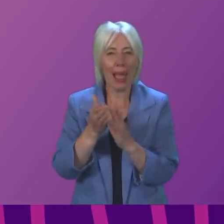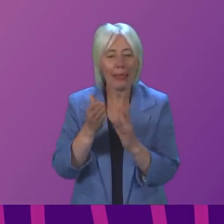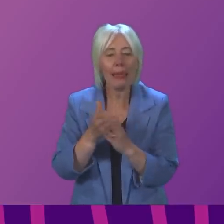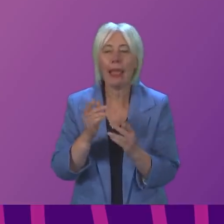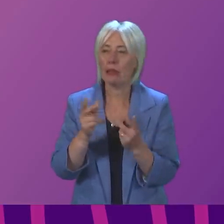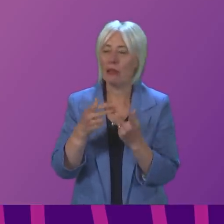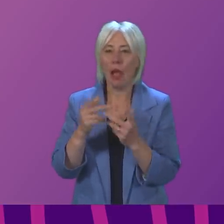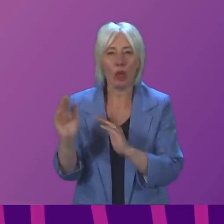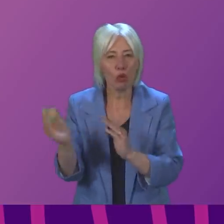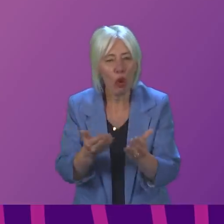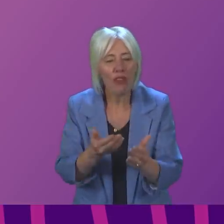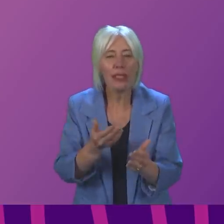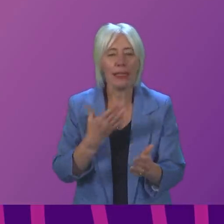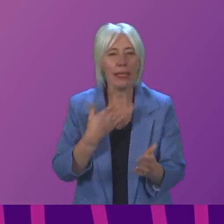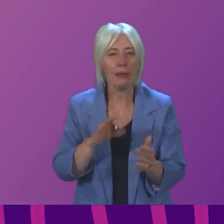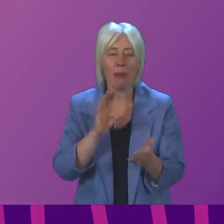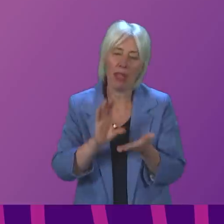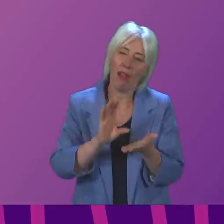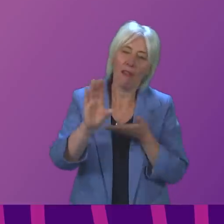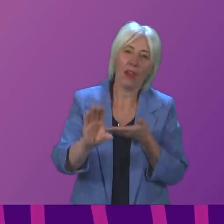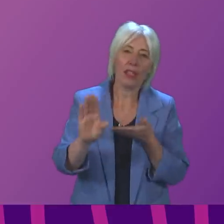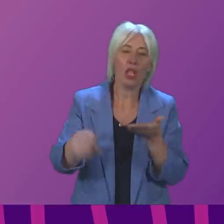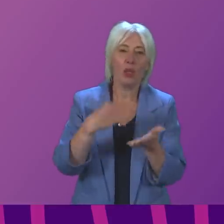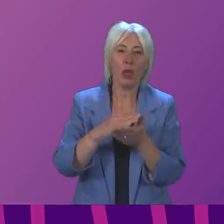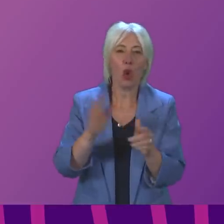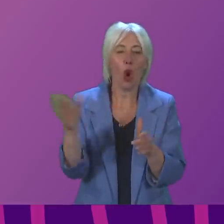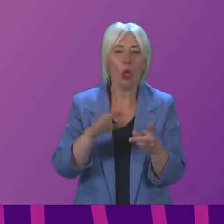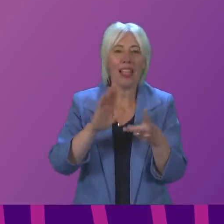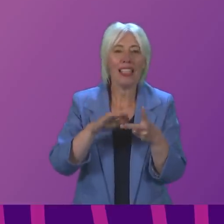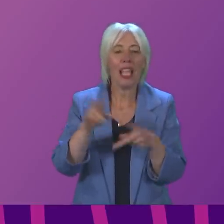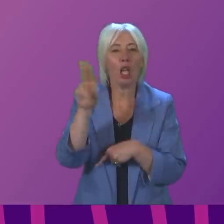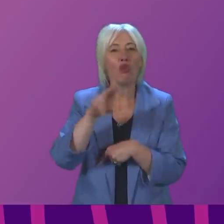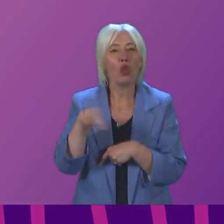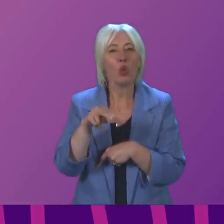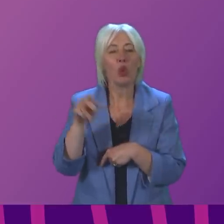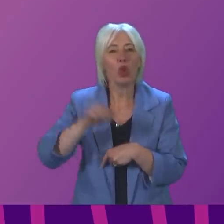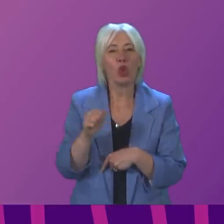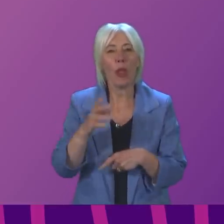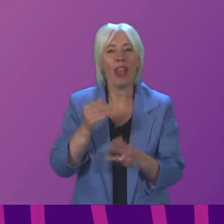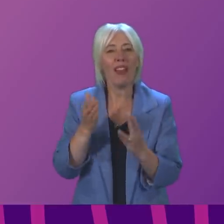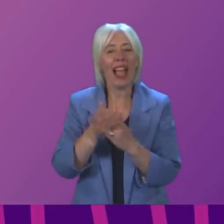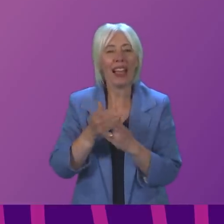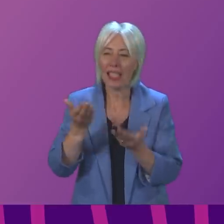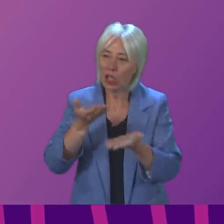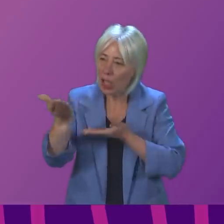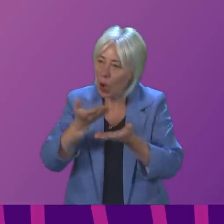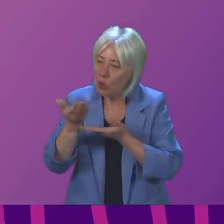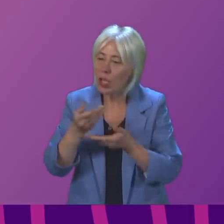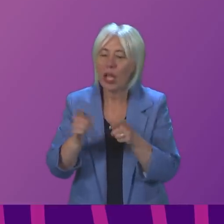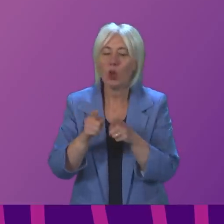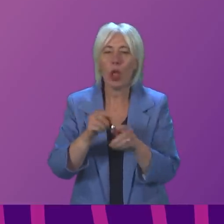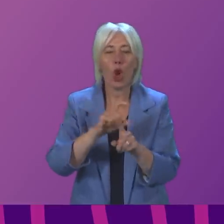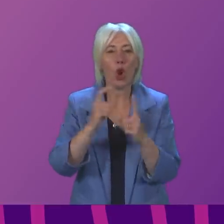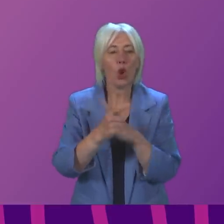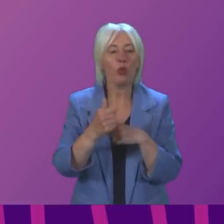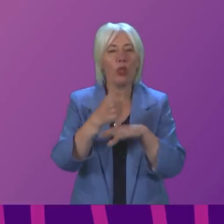other services, such as funding to ensure that every secondary school in Scotland has access to counselling and funding for community-based mental health